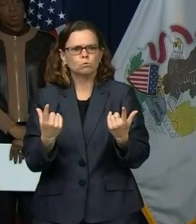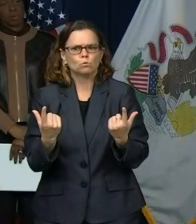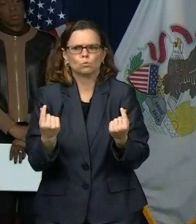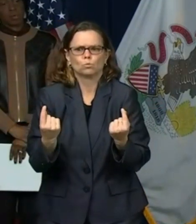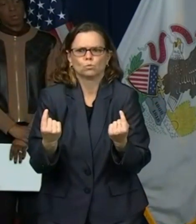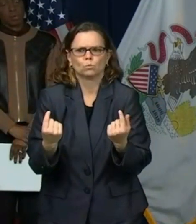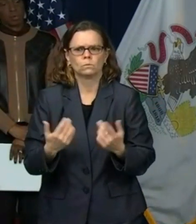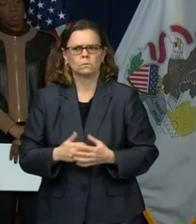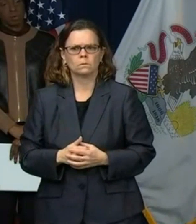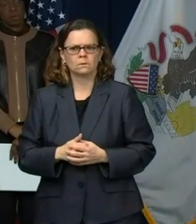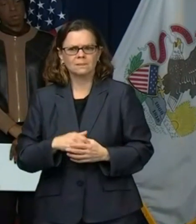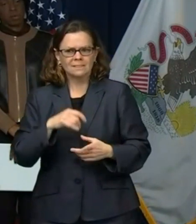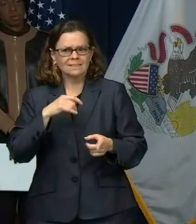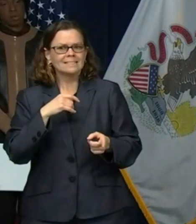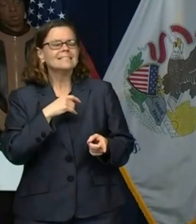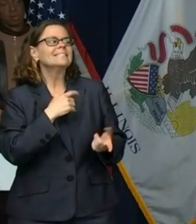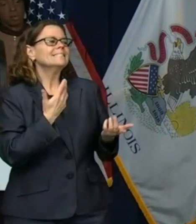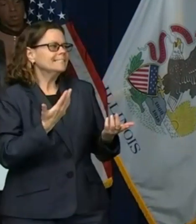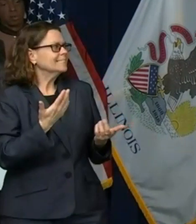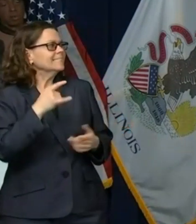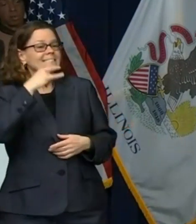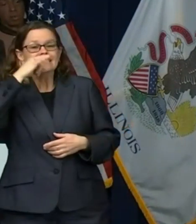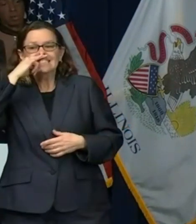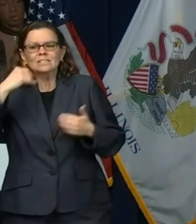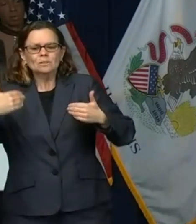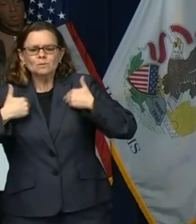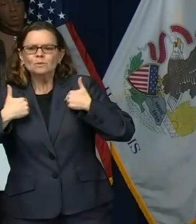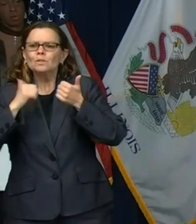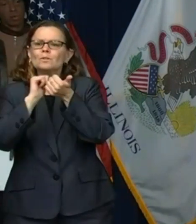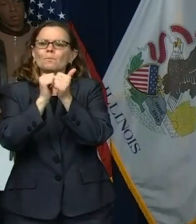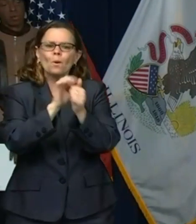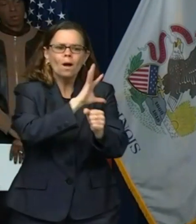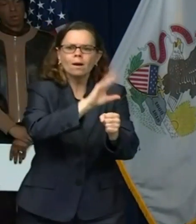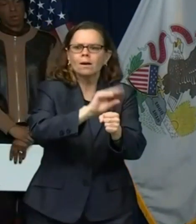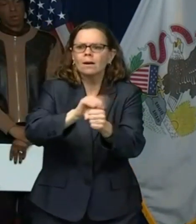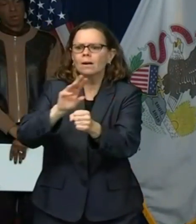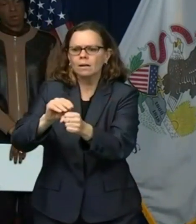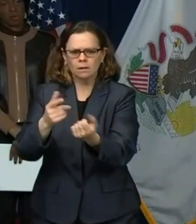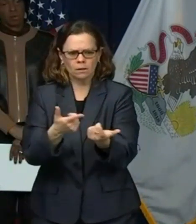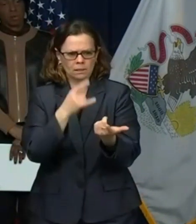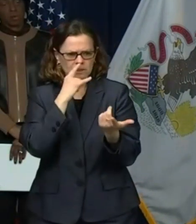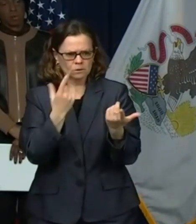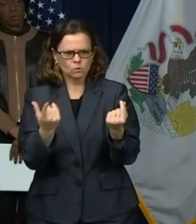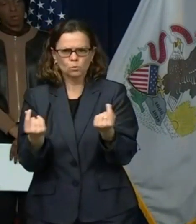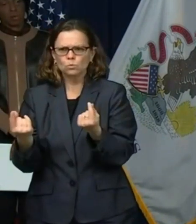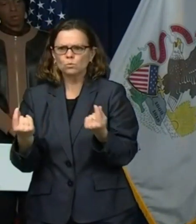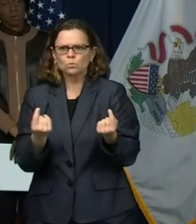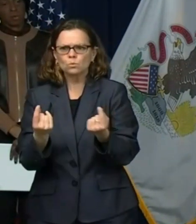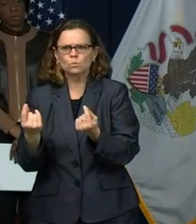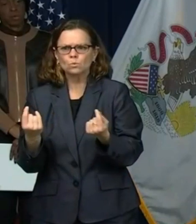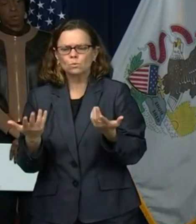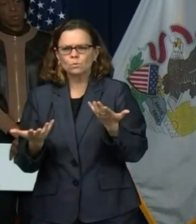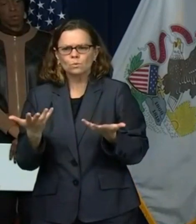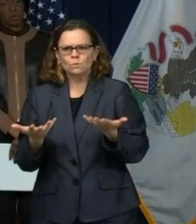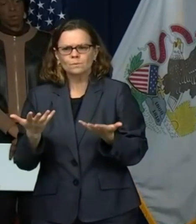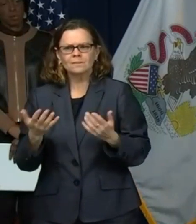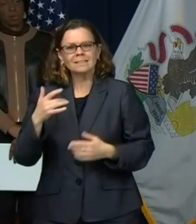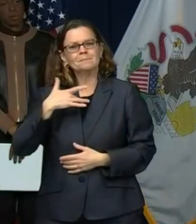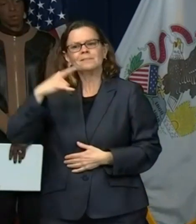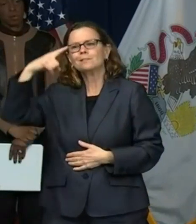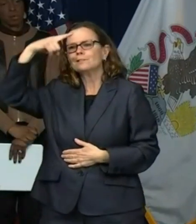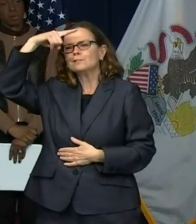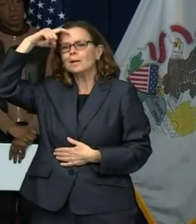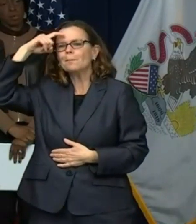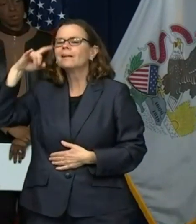season in high schools around the state. Later in the summer, you know, the tens of thousands of kids who are involved in things like little league, baseball,